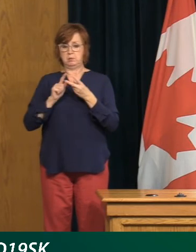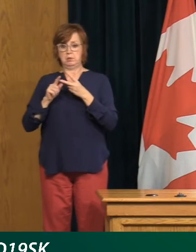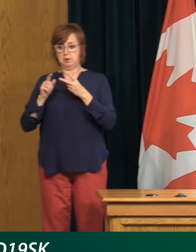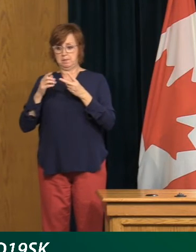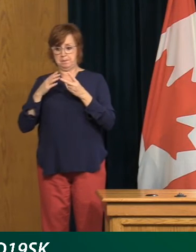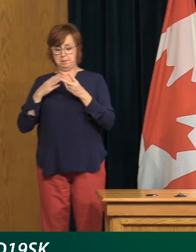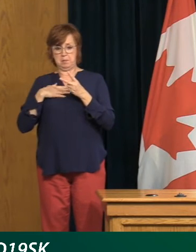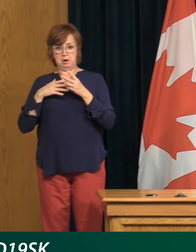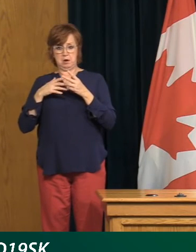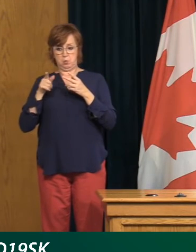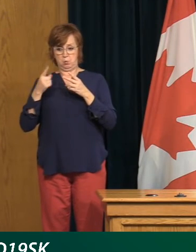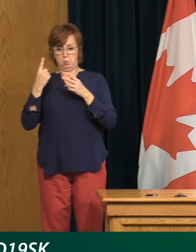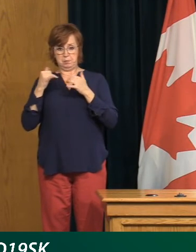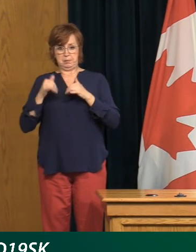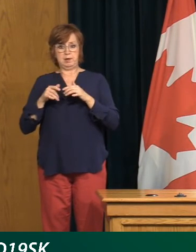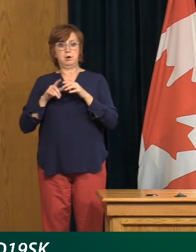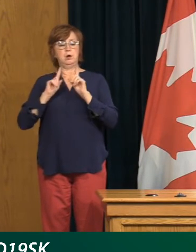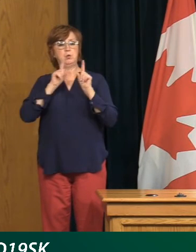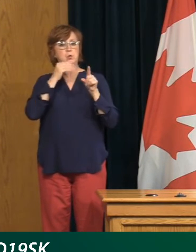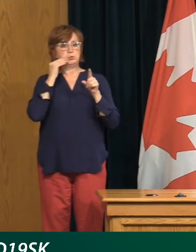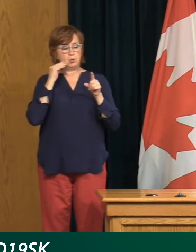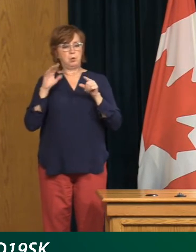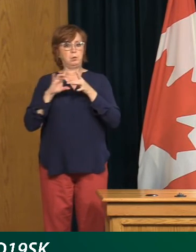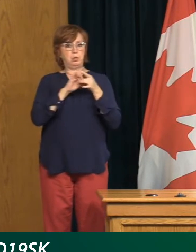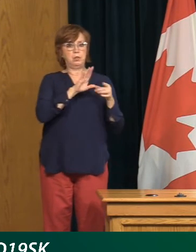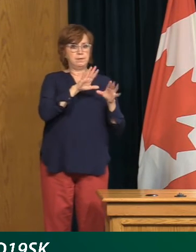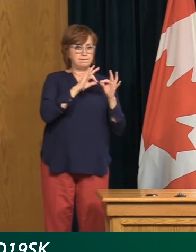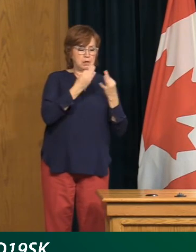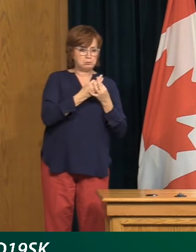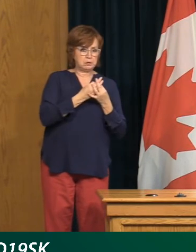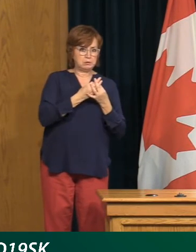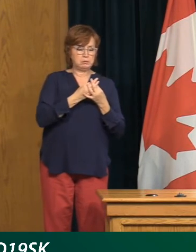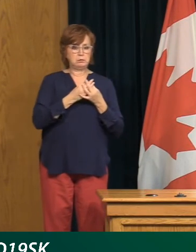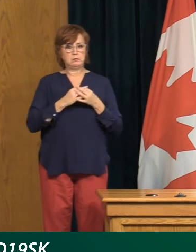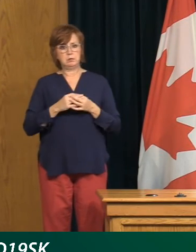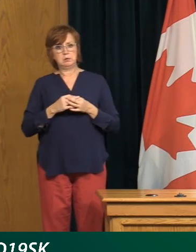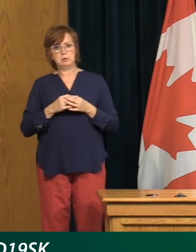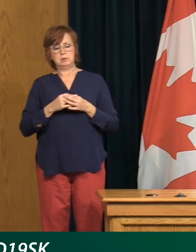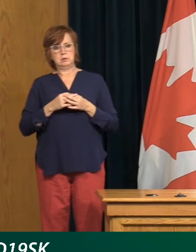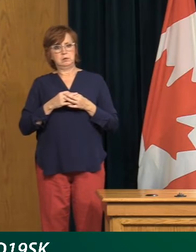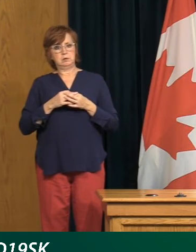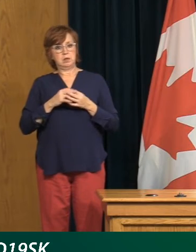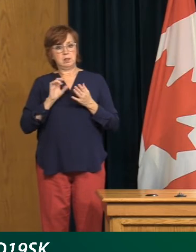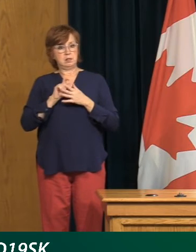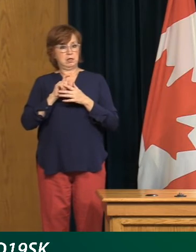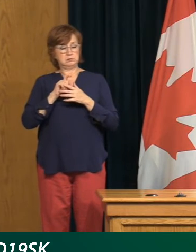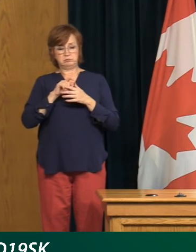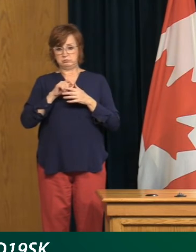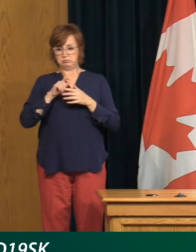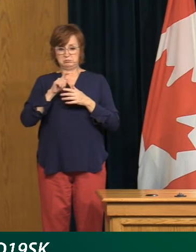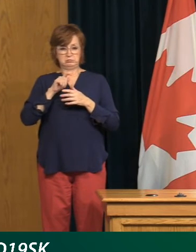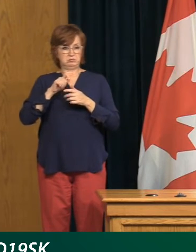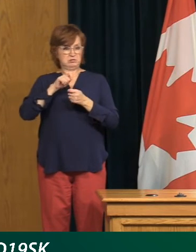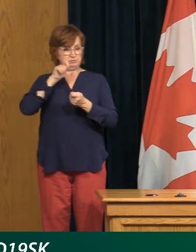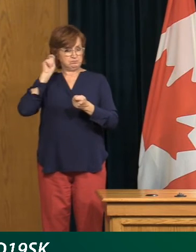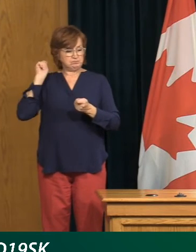players reside, and then further into communities all over Saskatchewan. So nothing is set in stone, and all these